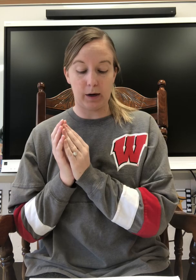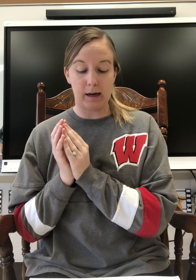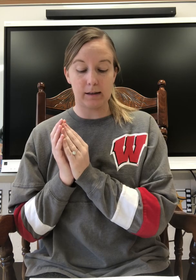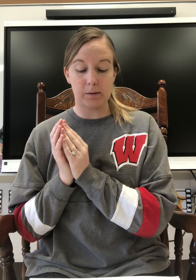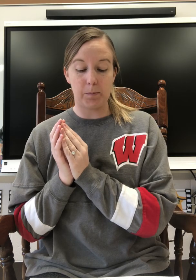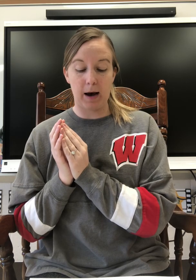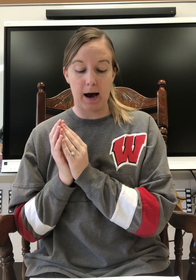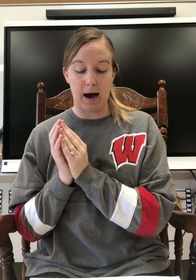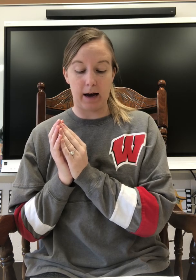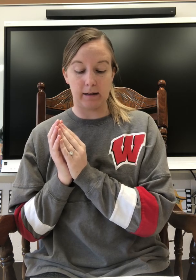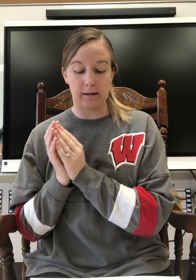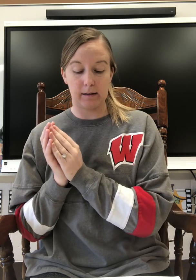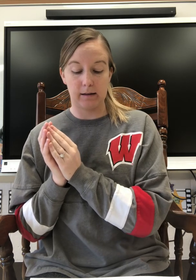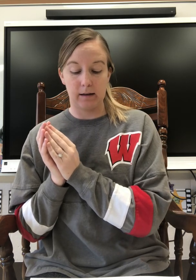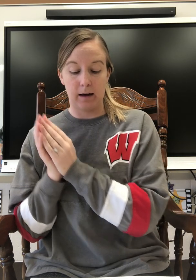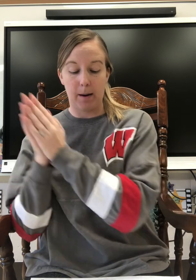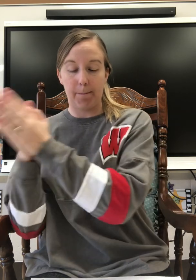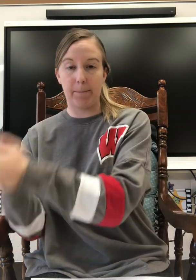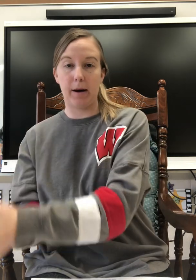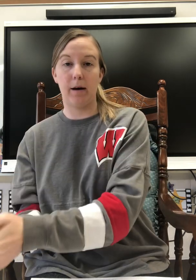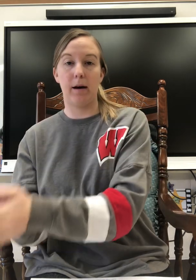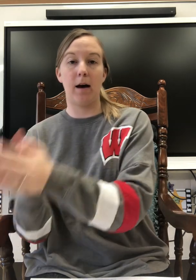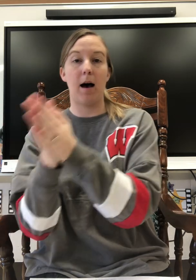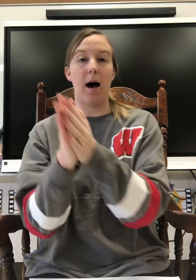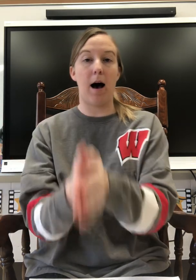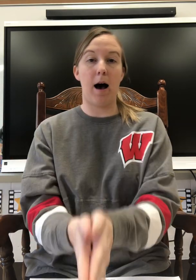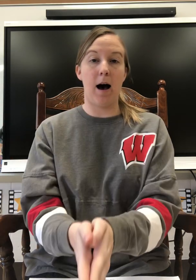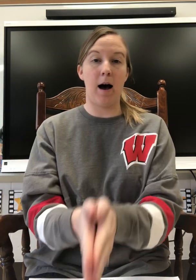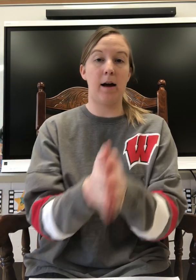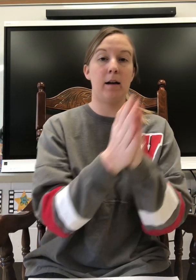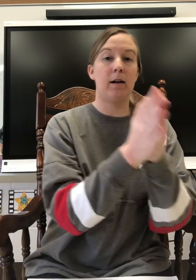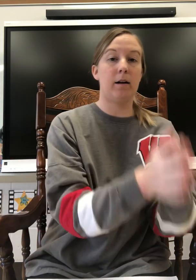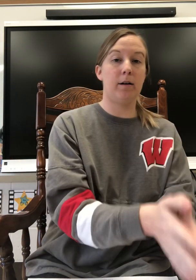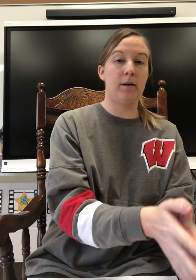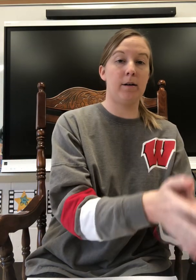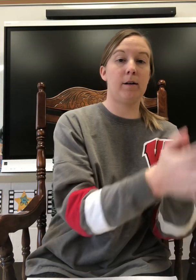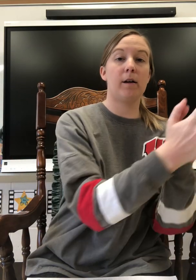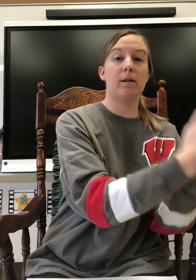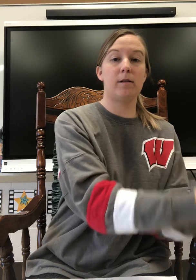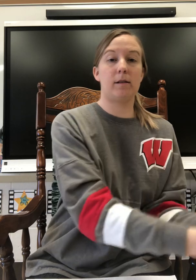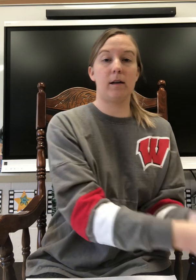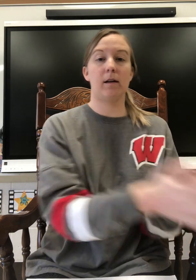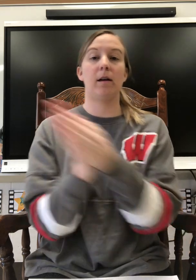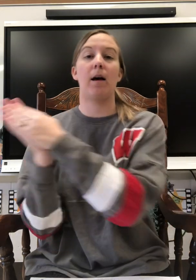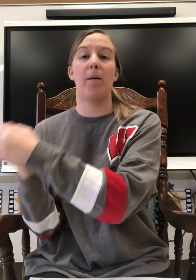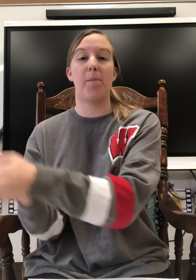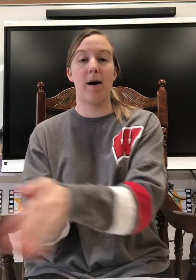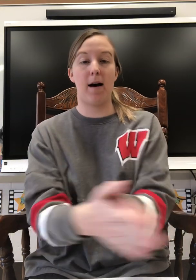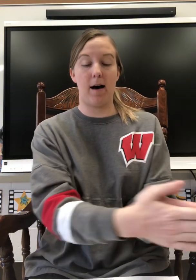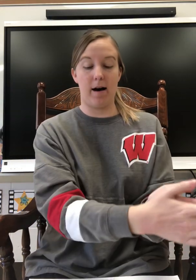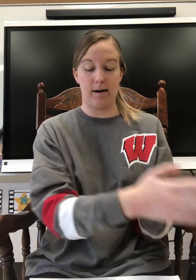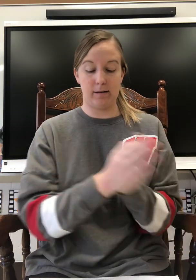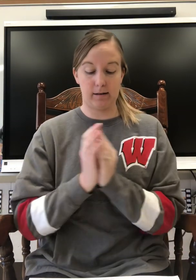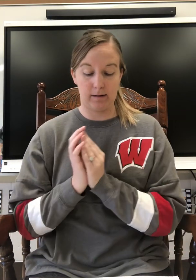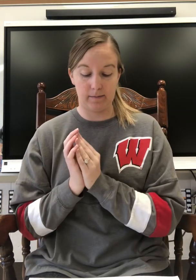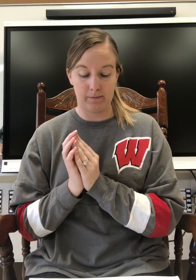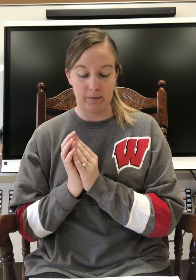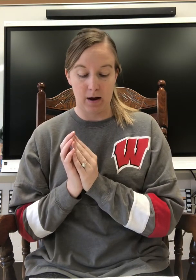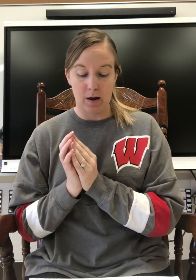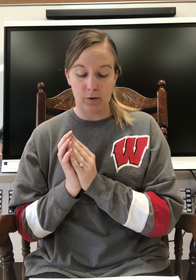is pond. P, ow, n, d, pond. The